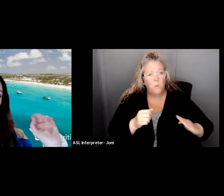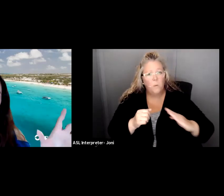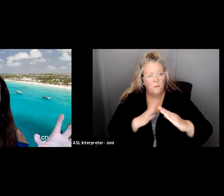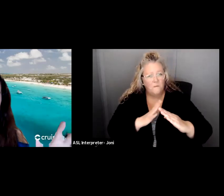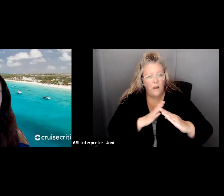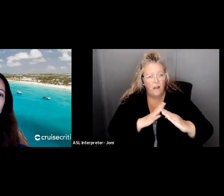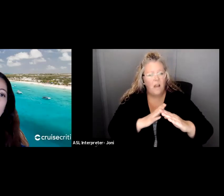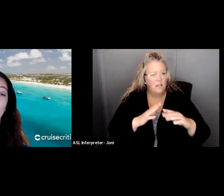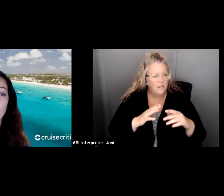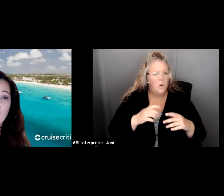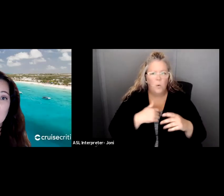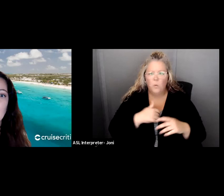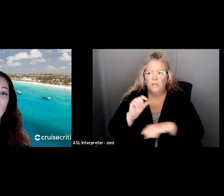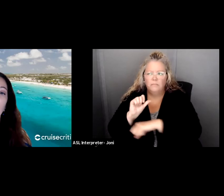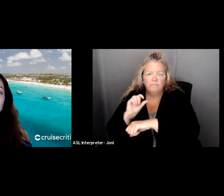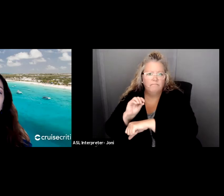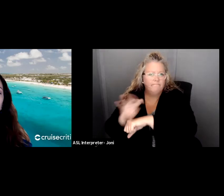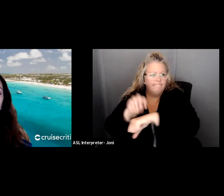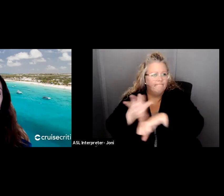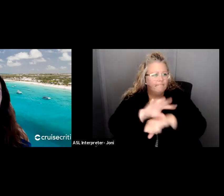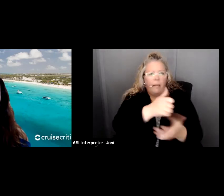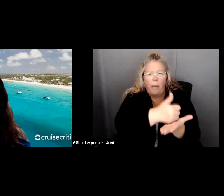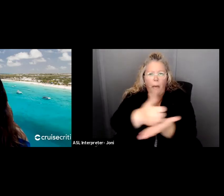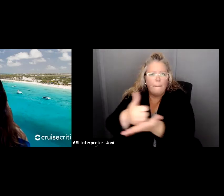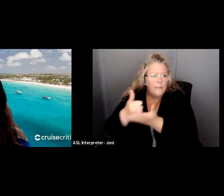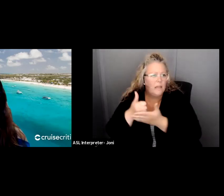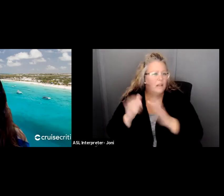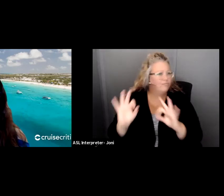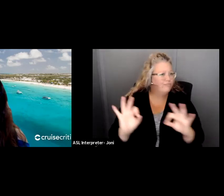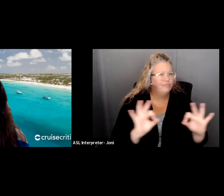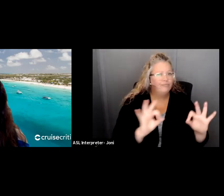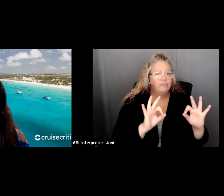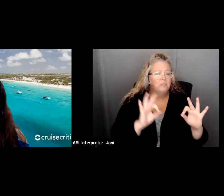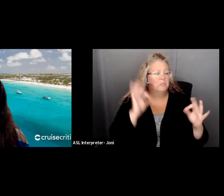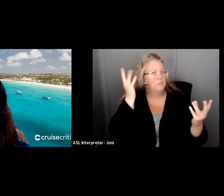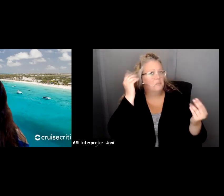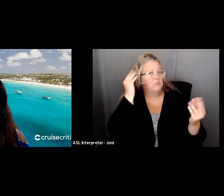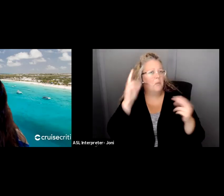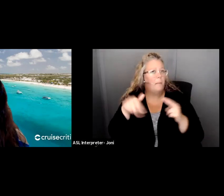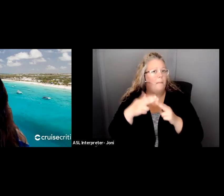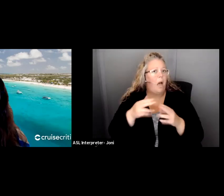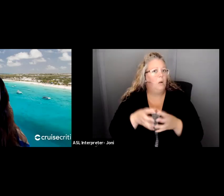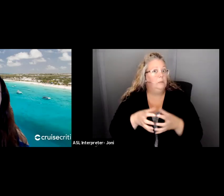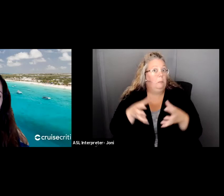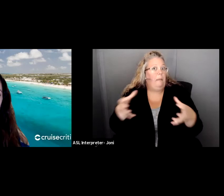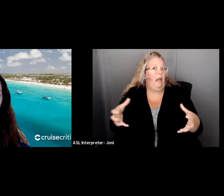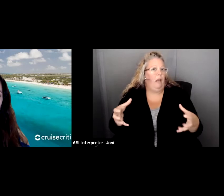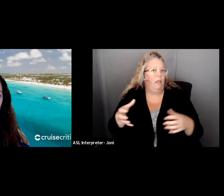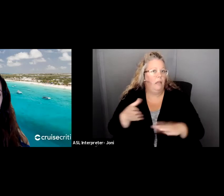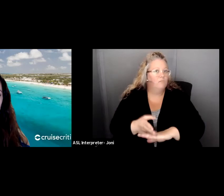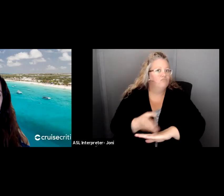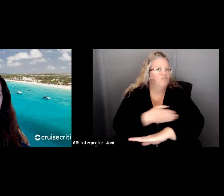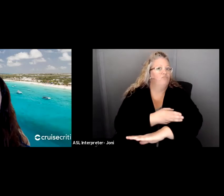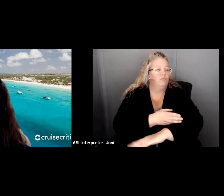making, but you're also thinking about expanding. If you start to have some programs decline, that's